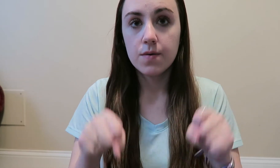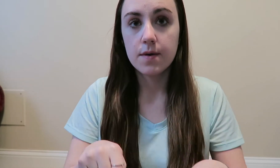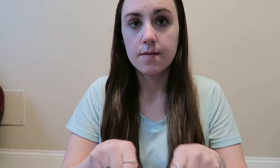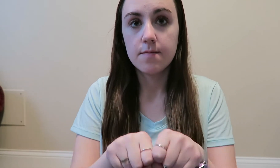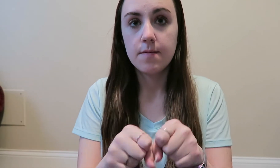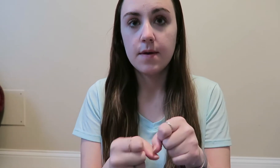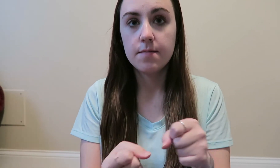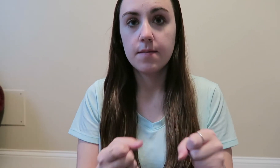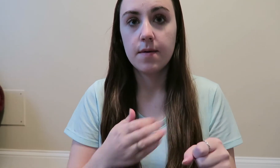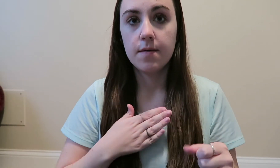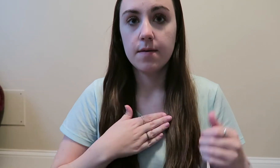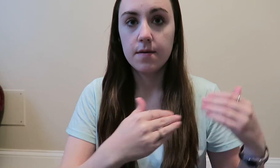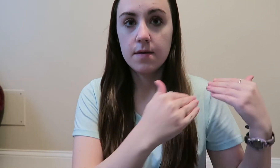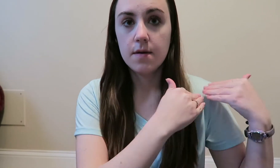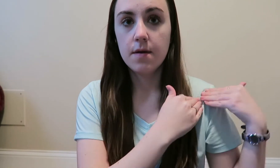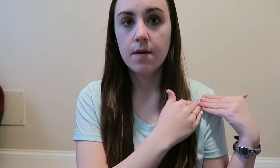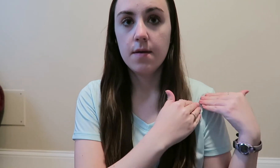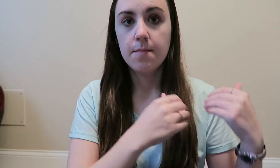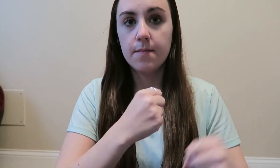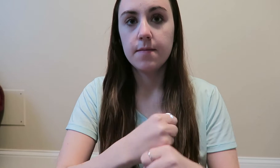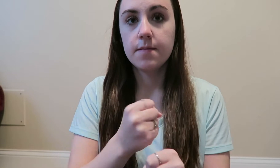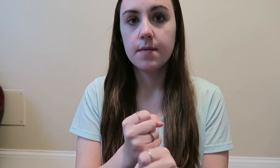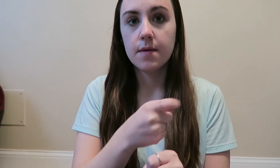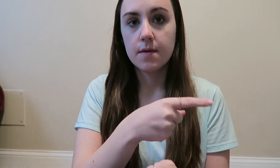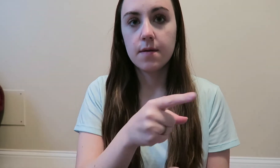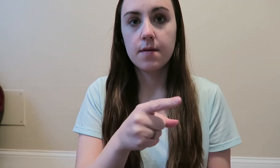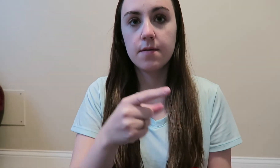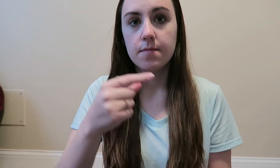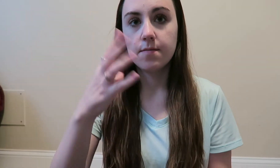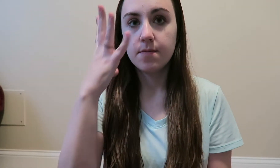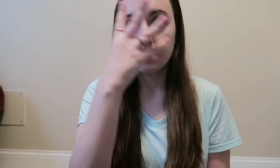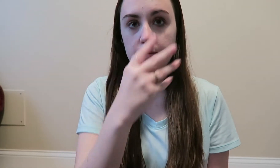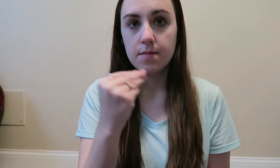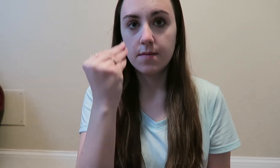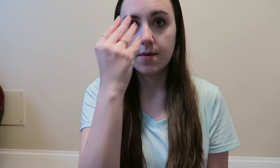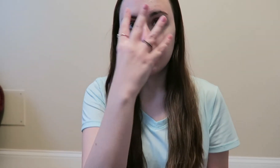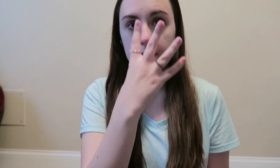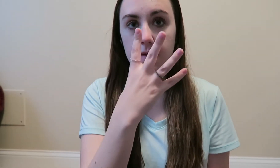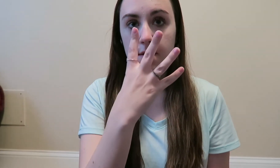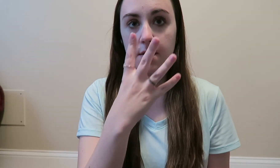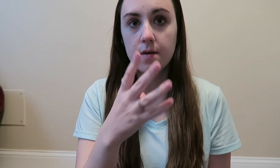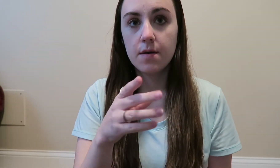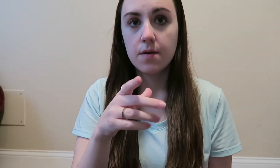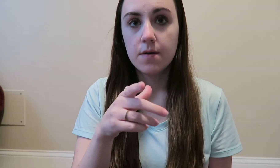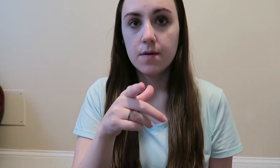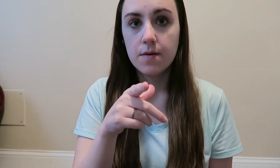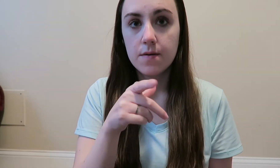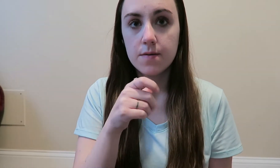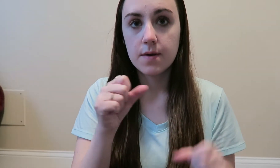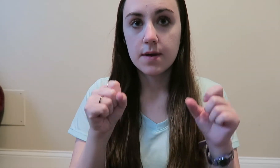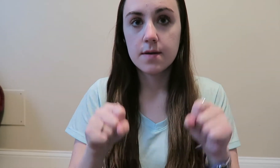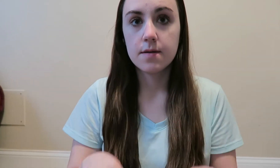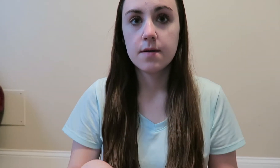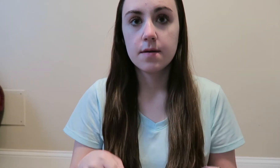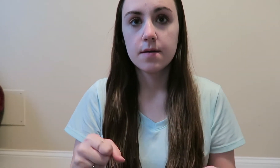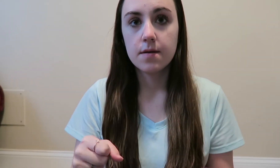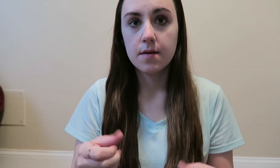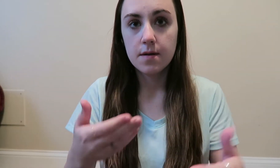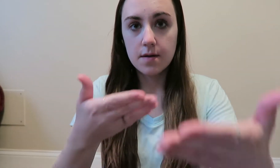who can bend my burdens and make them beautiful who can bring